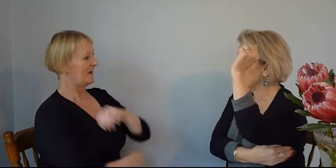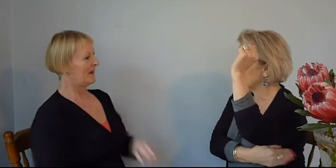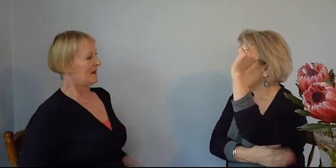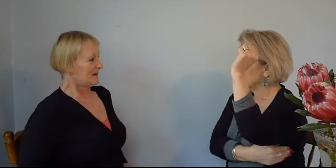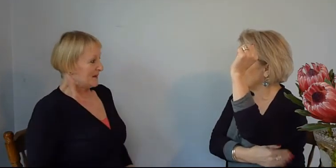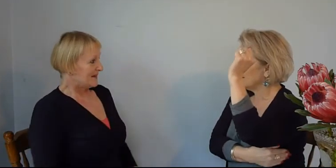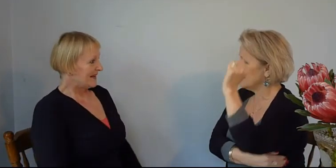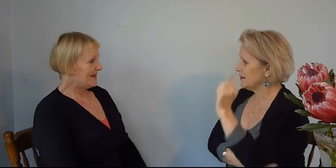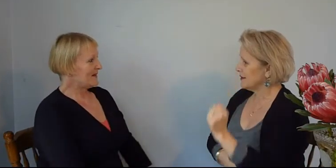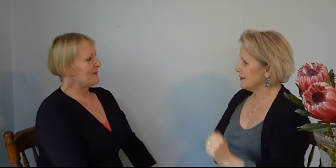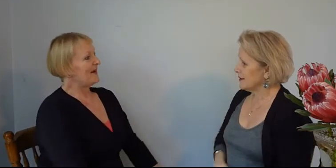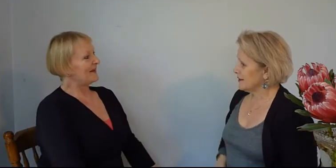So take a deep breath